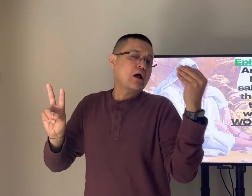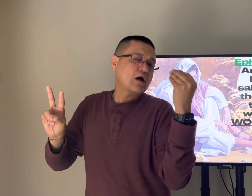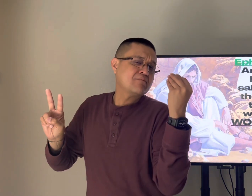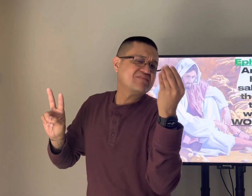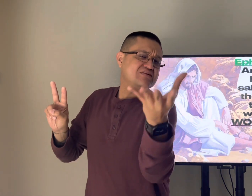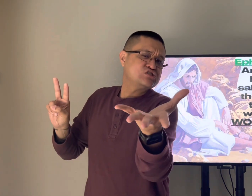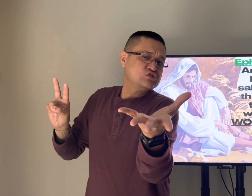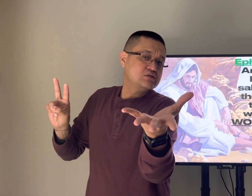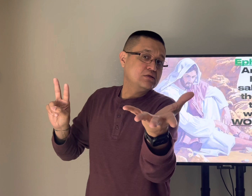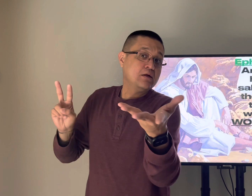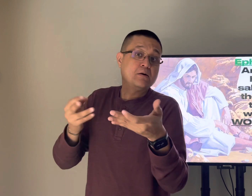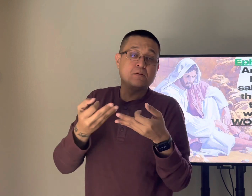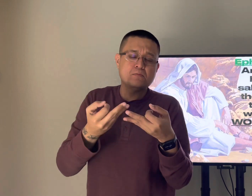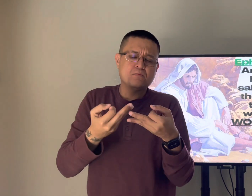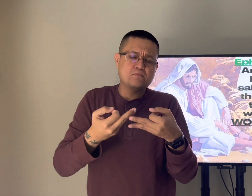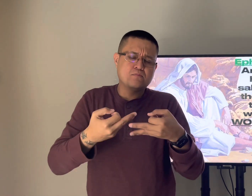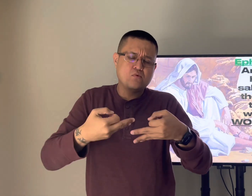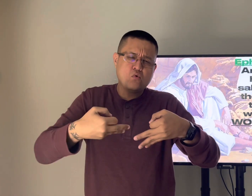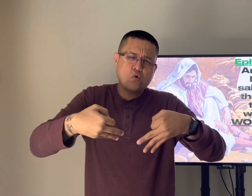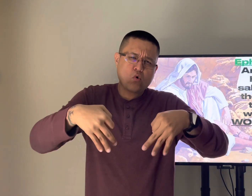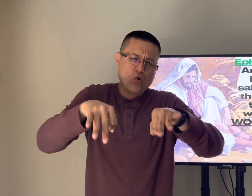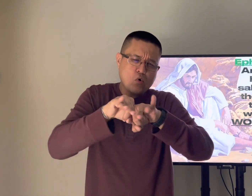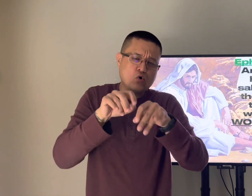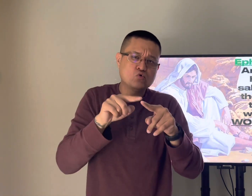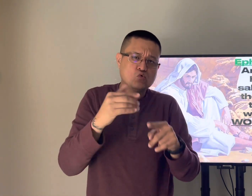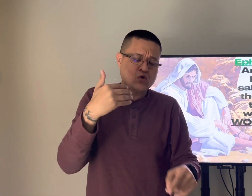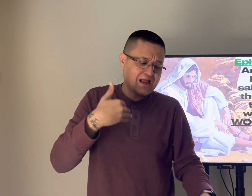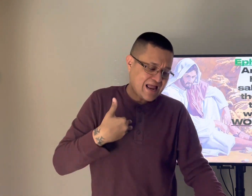before we went to verse 2 i've added this